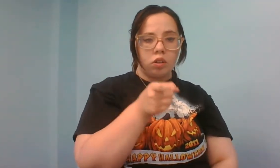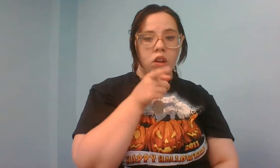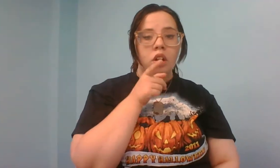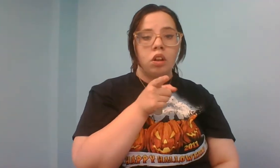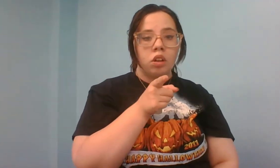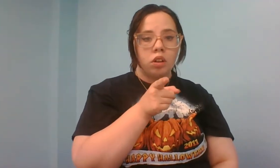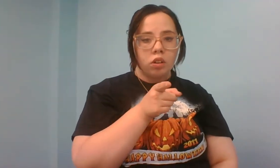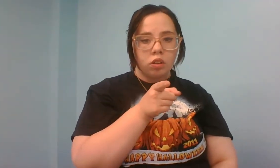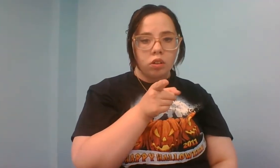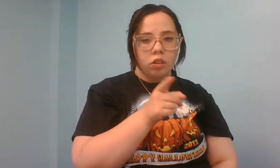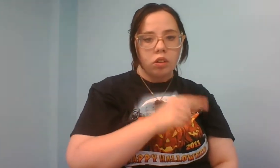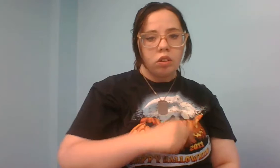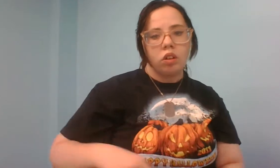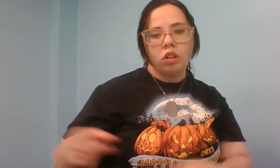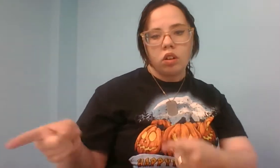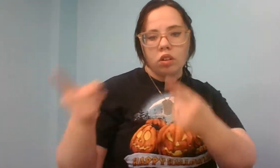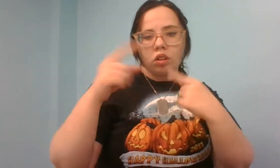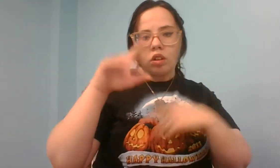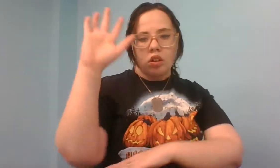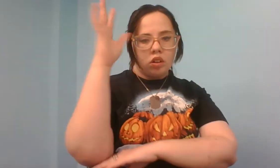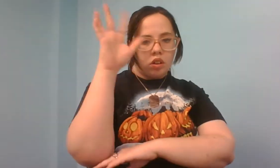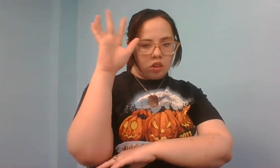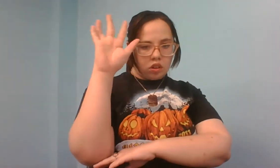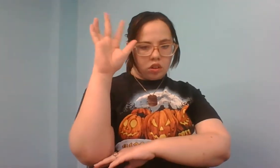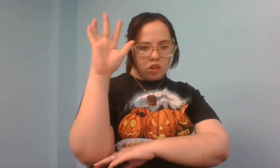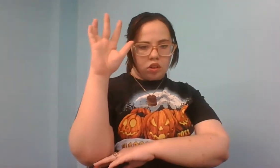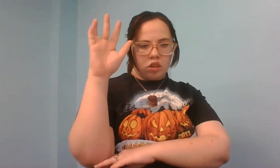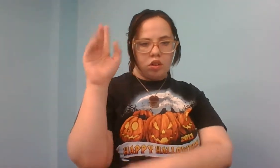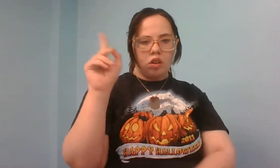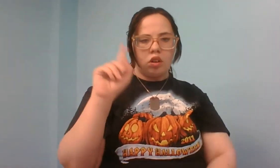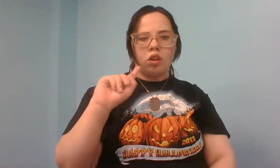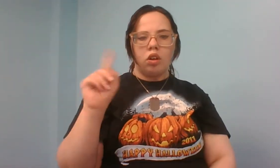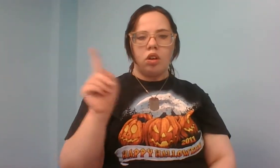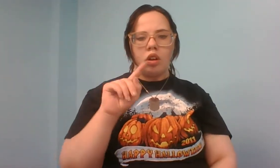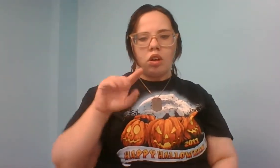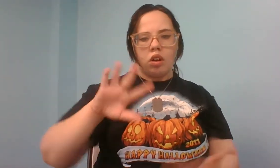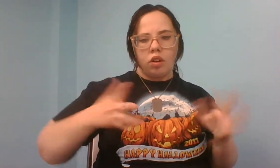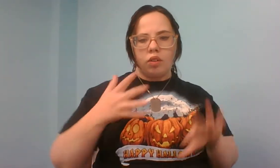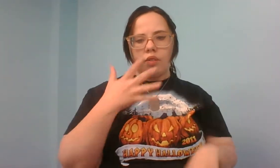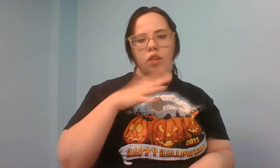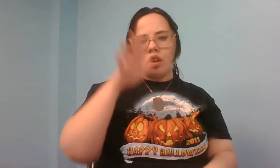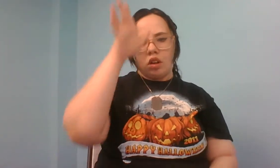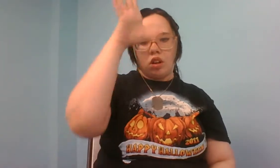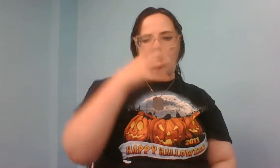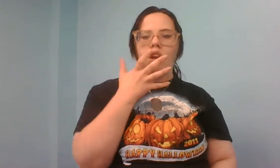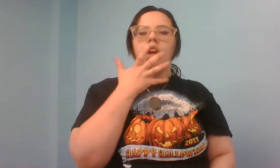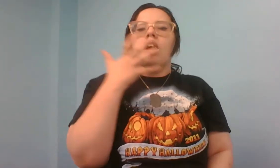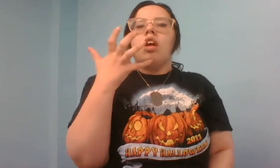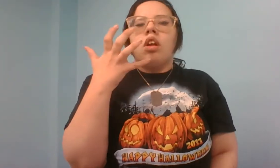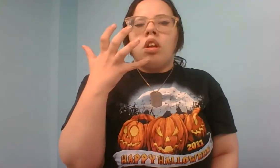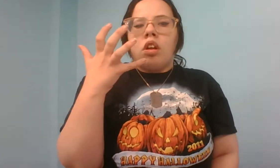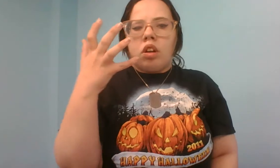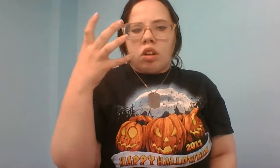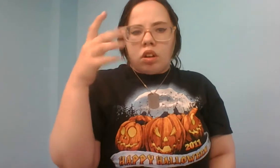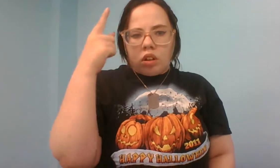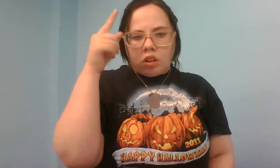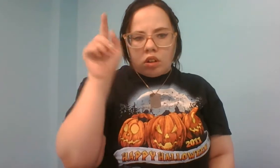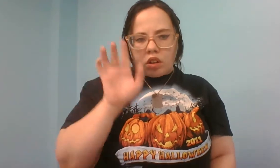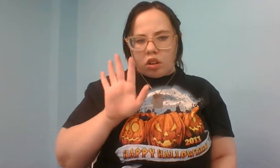are you, coming to the tree? Where a dead man called out for his